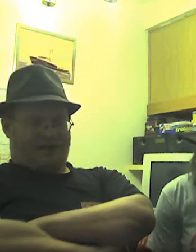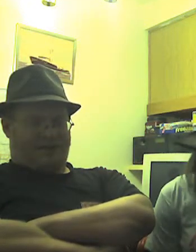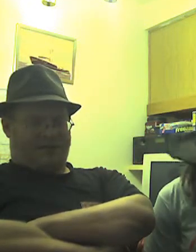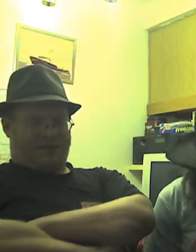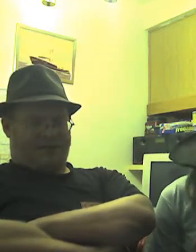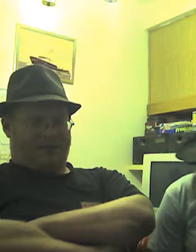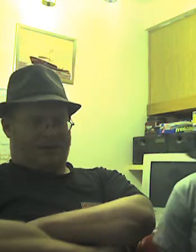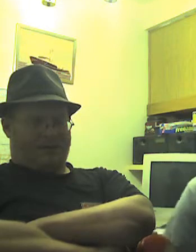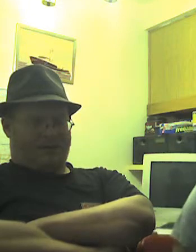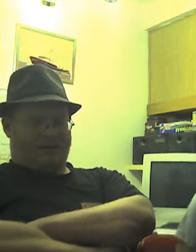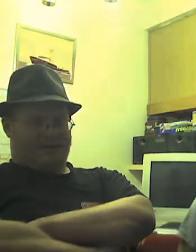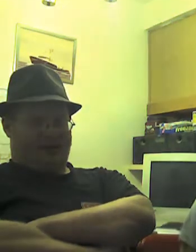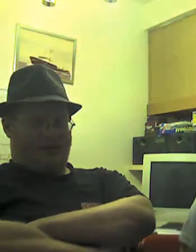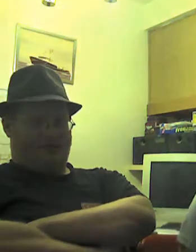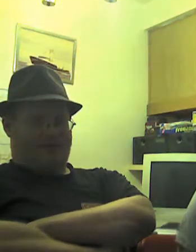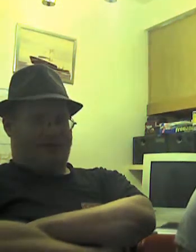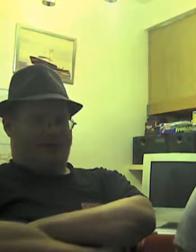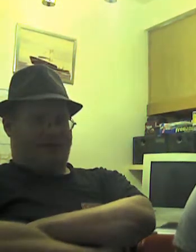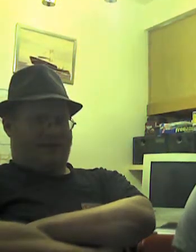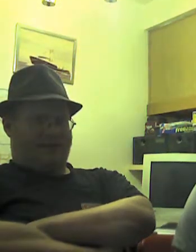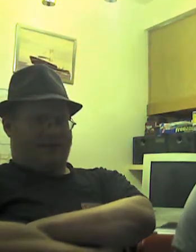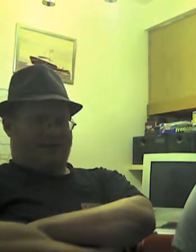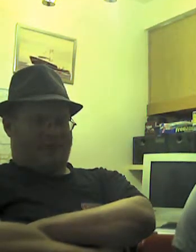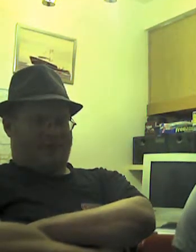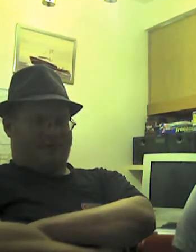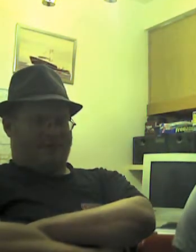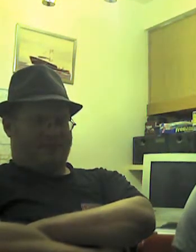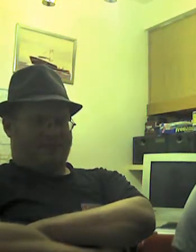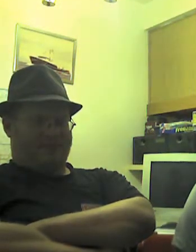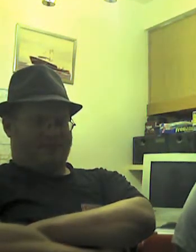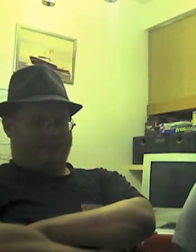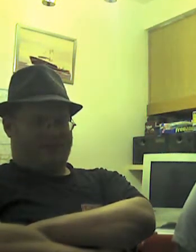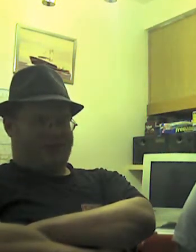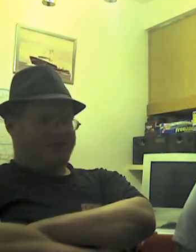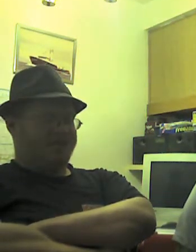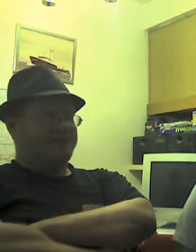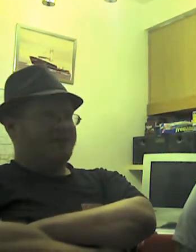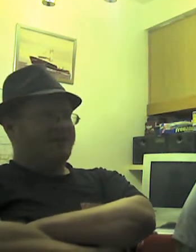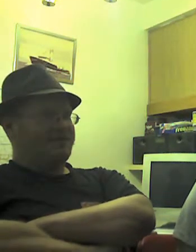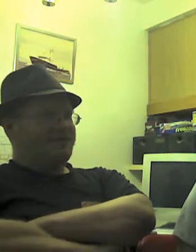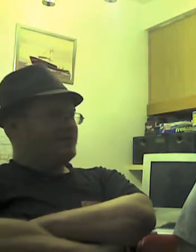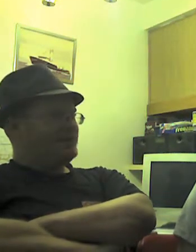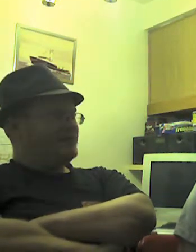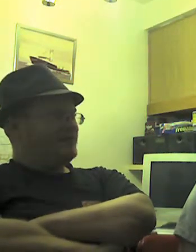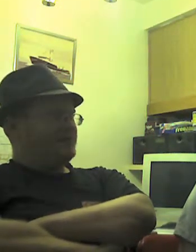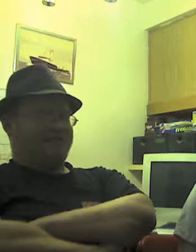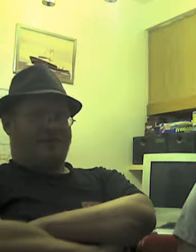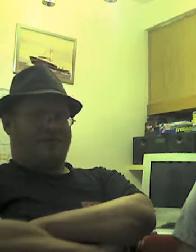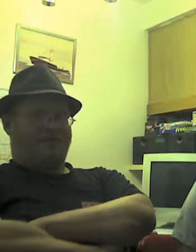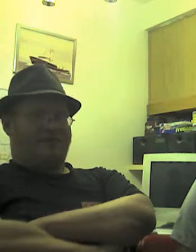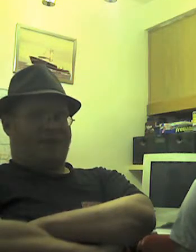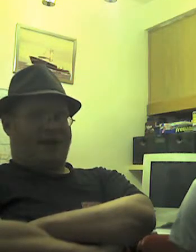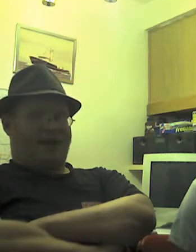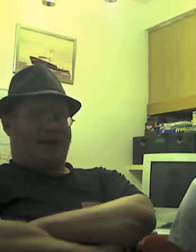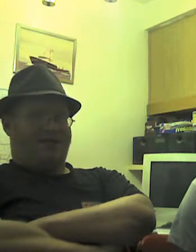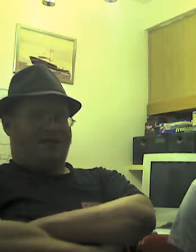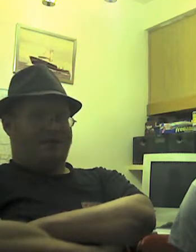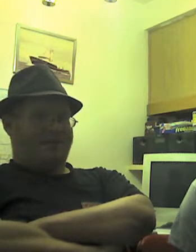mean. I, I mean, I try not to yell or complain or much. I'm just kind of a quiet, easygoing